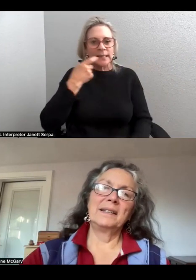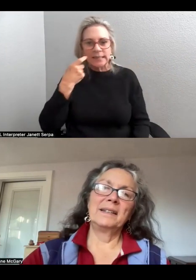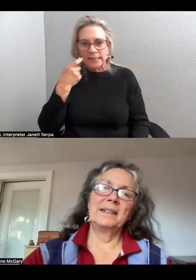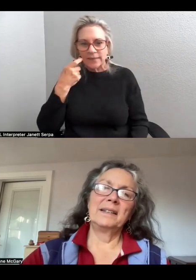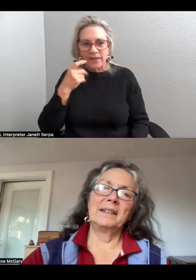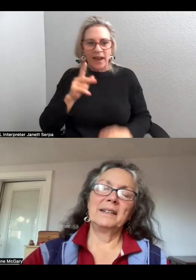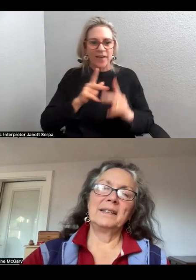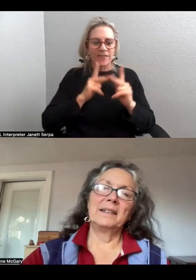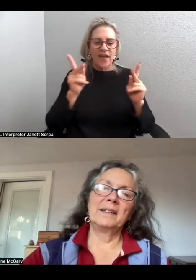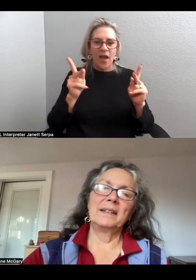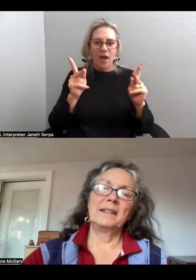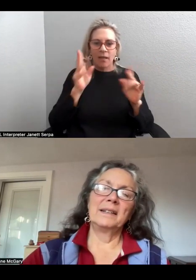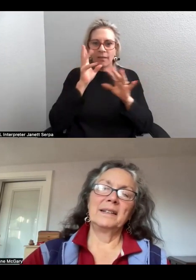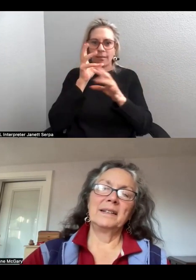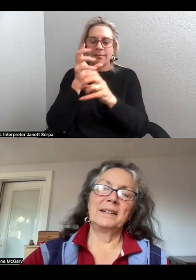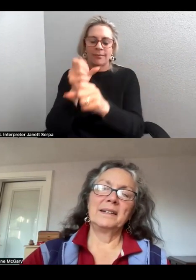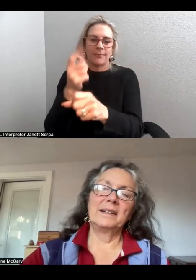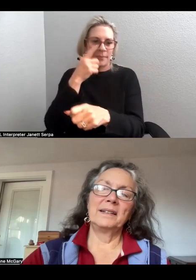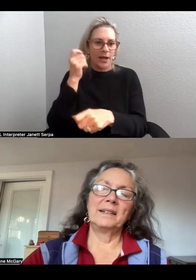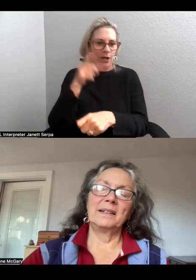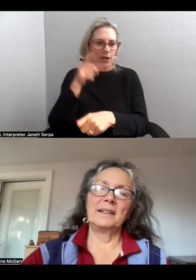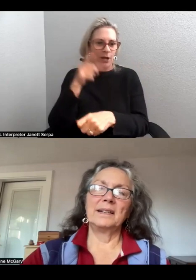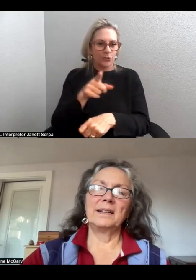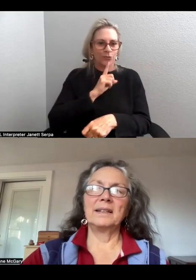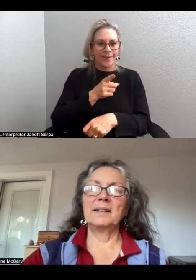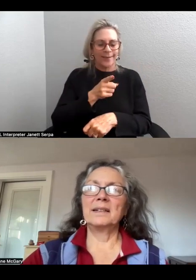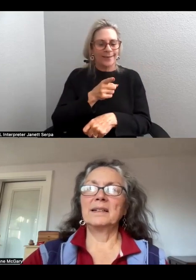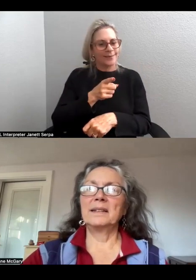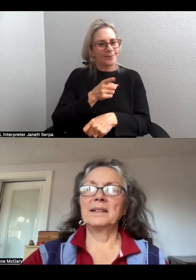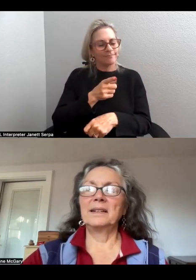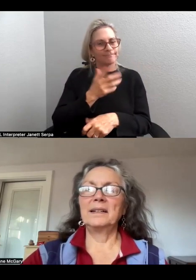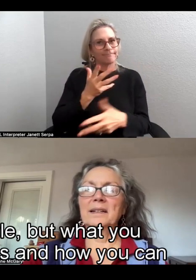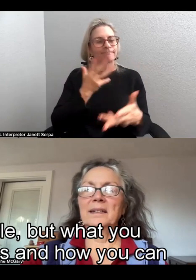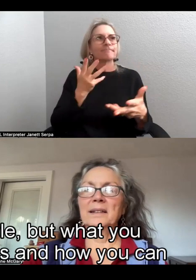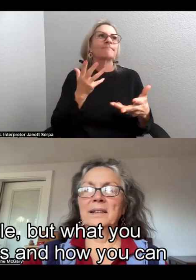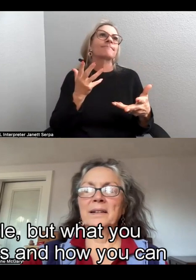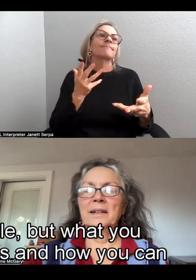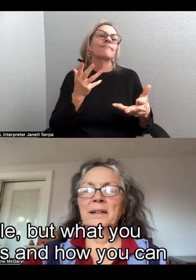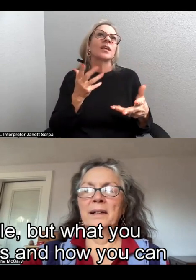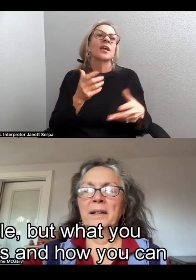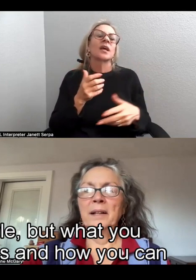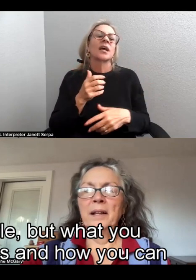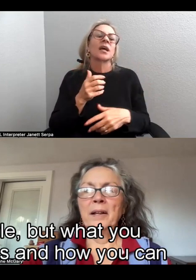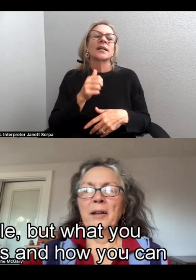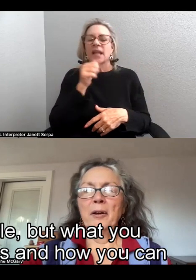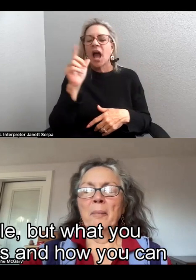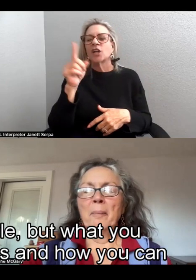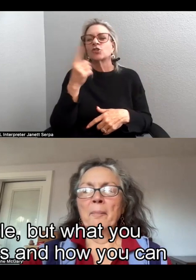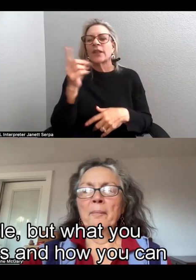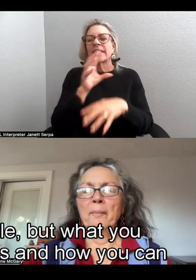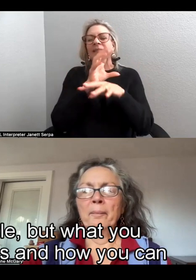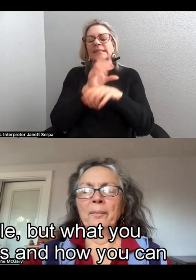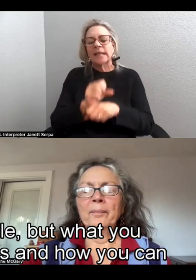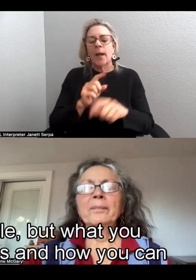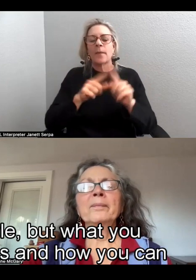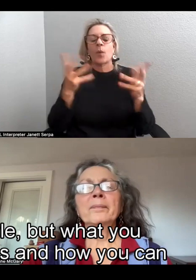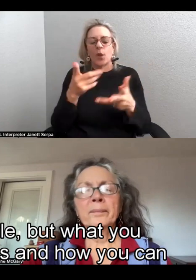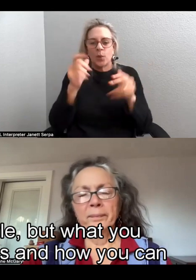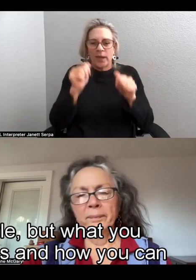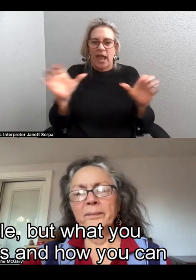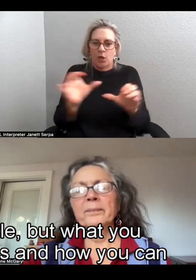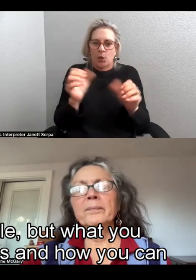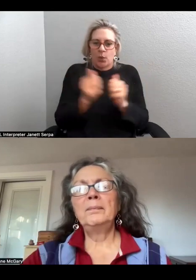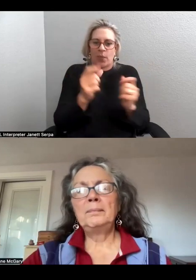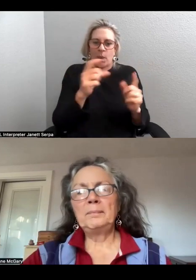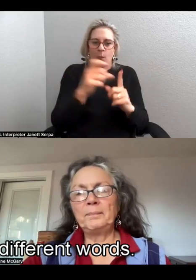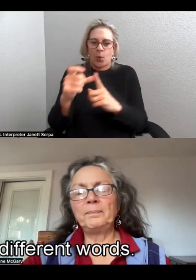very seductive because you, you not only, it's not just the style, but what you can do with the words and